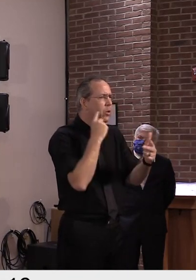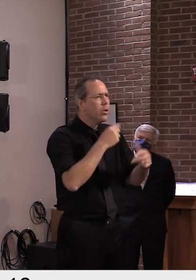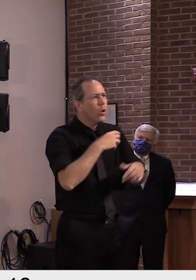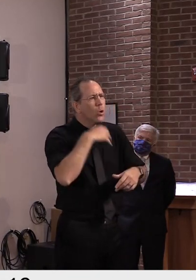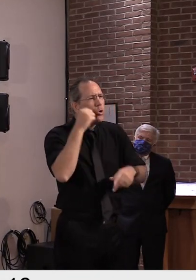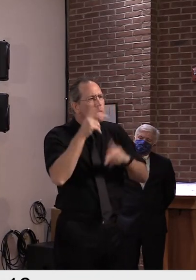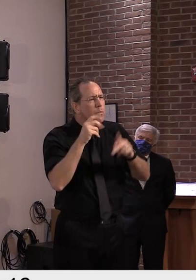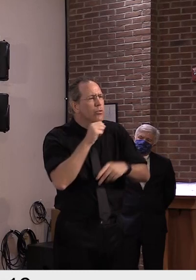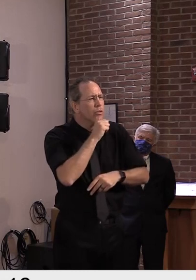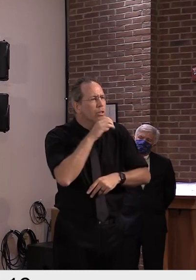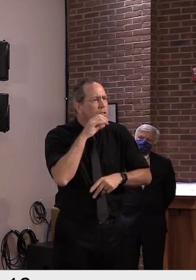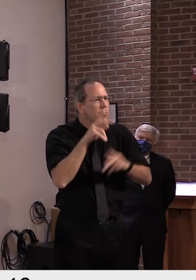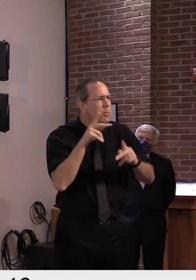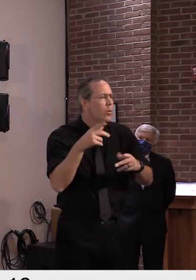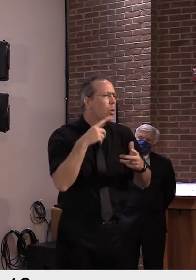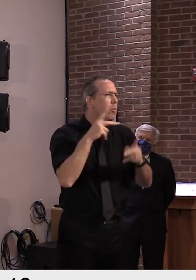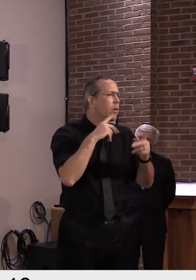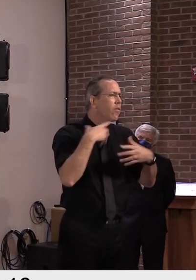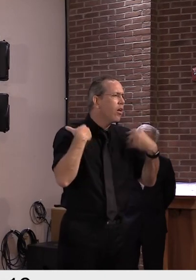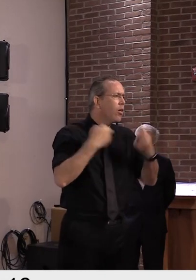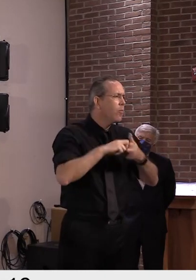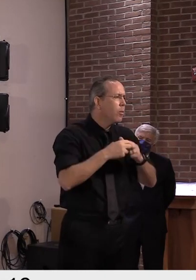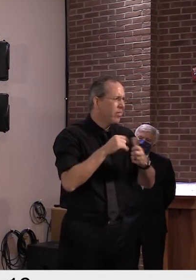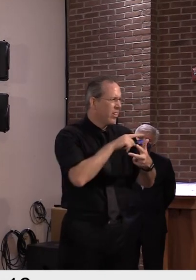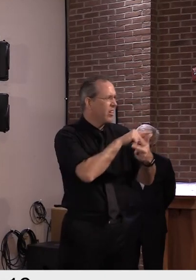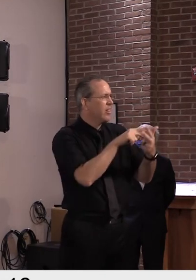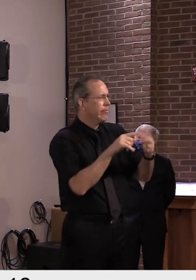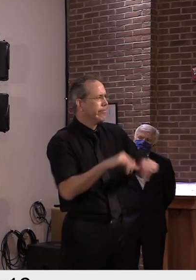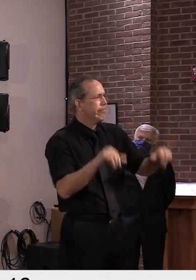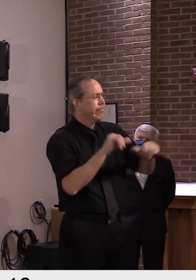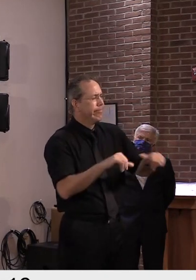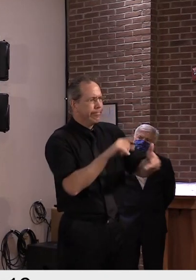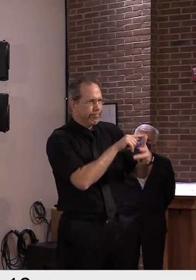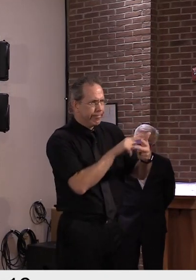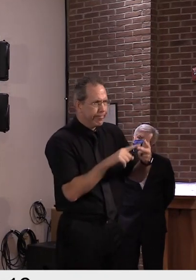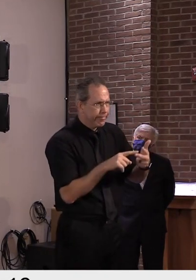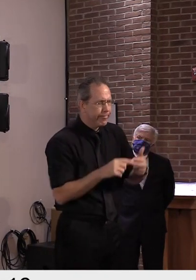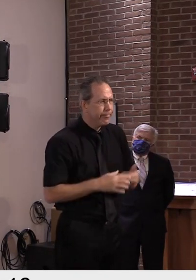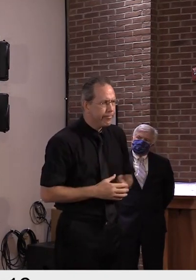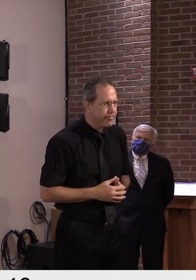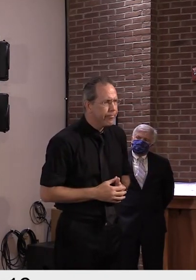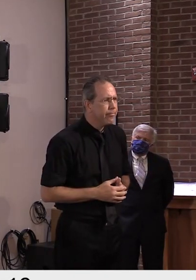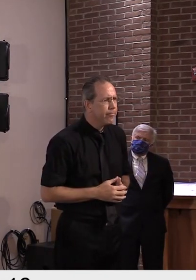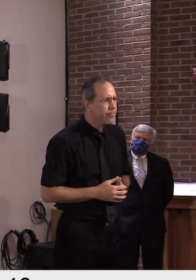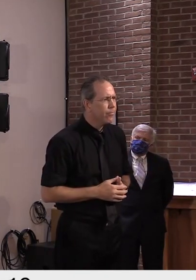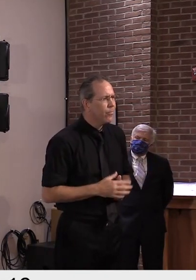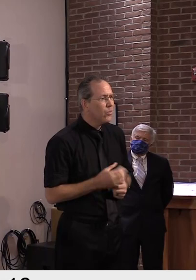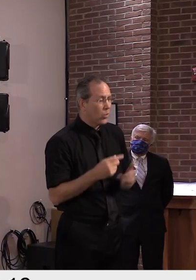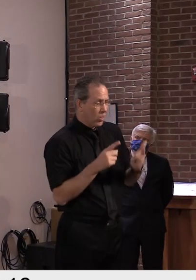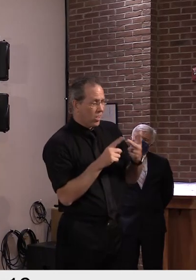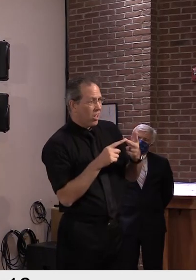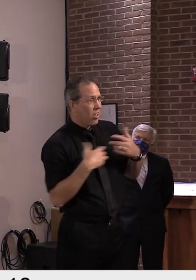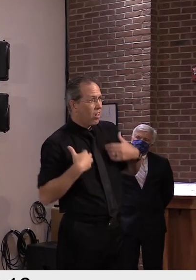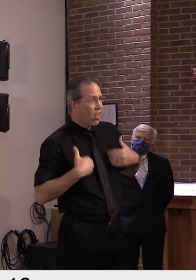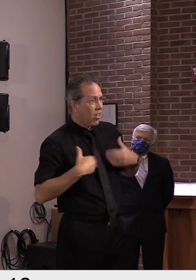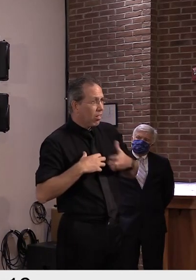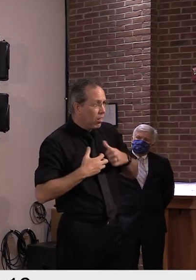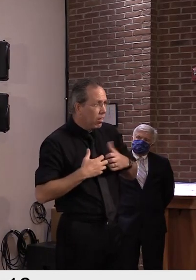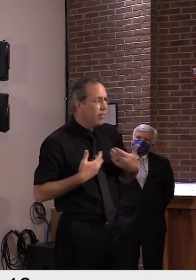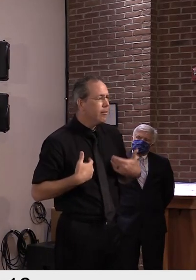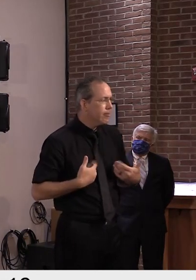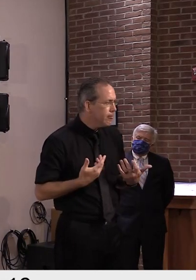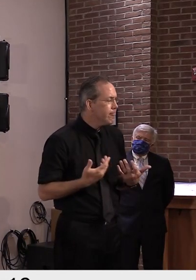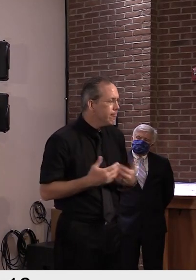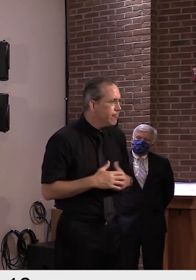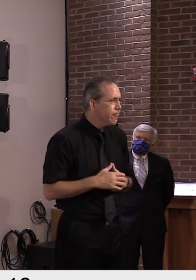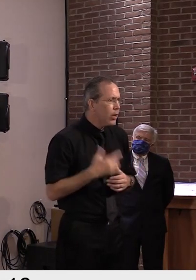cases of those as well. So I know I've given you a long-winded answer, but I had to do that to show that we really are